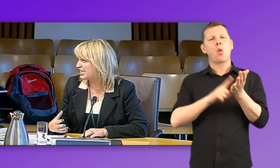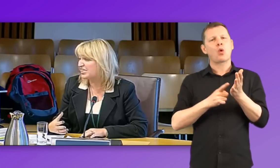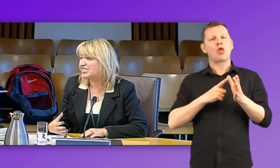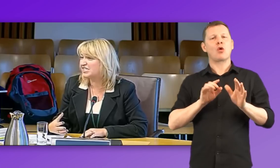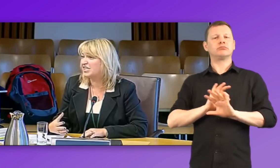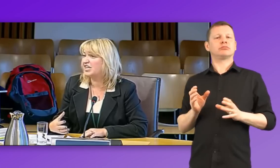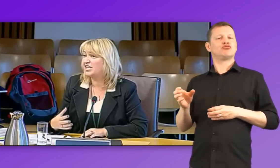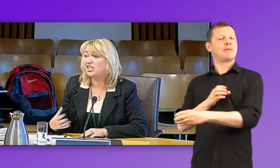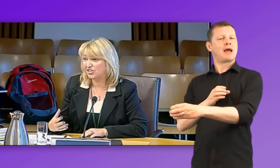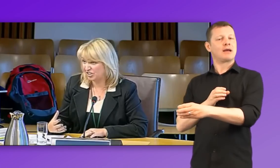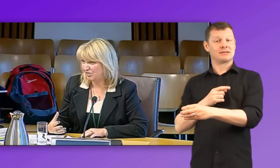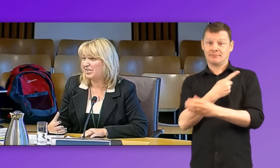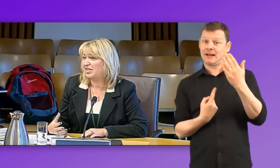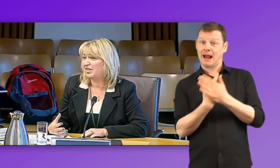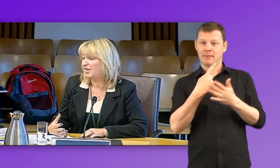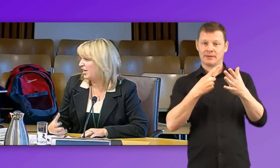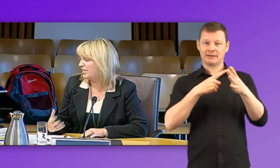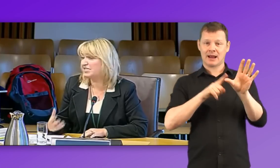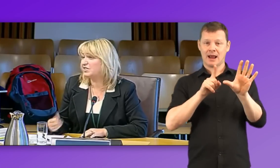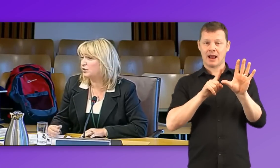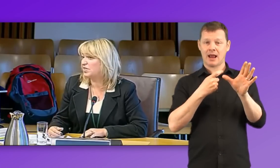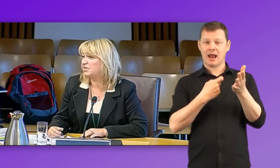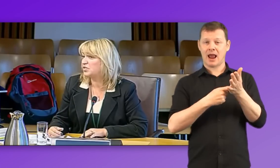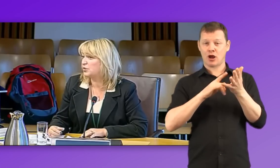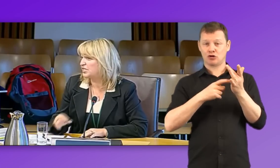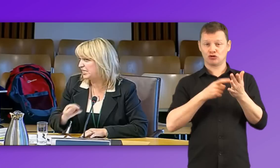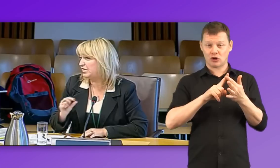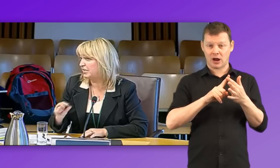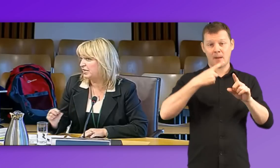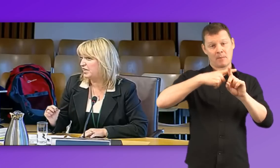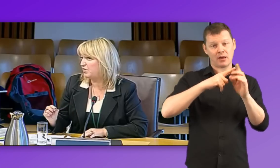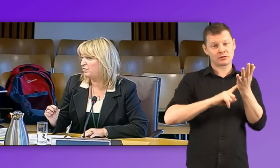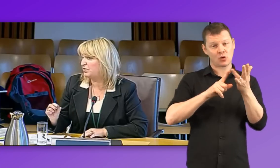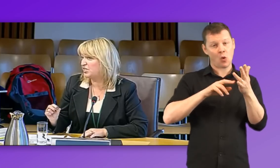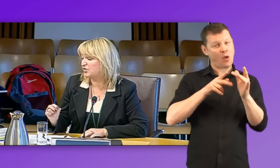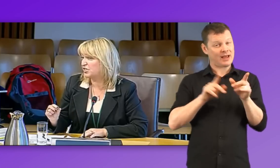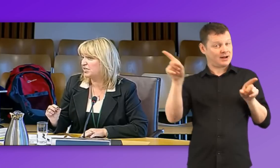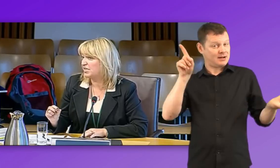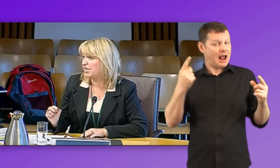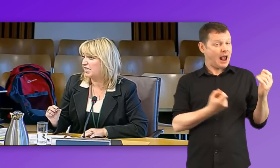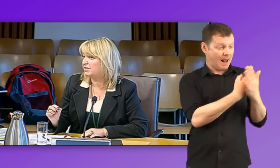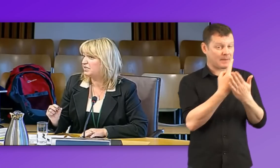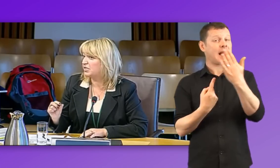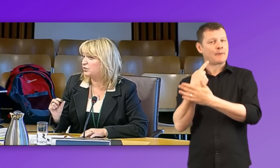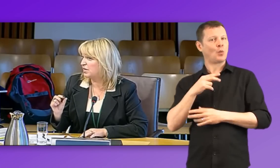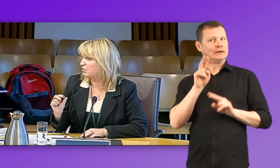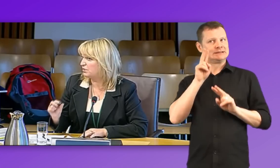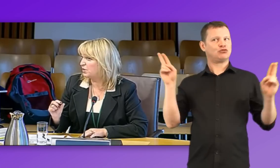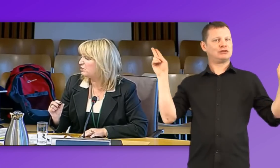the case in Ayrshire. And the Lothians. And in the Lothians. So we're seeing a reduction. And, you know, one of the